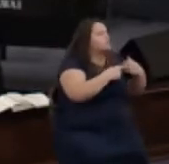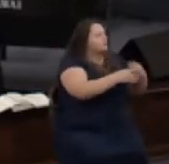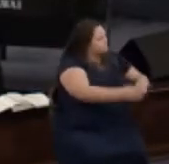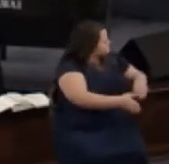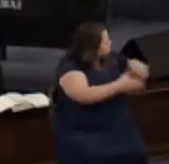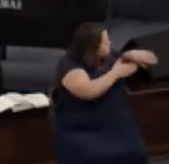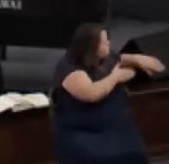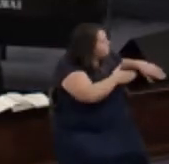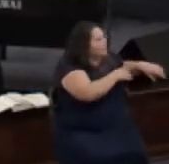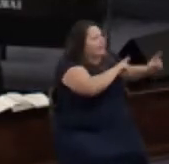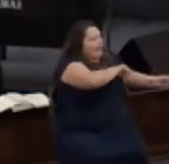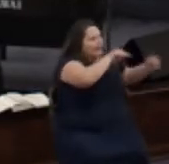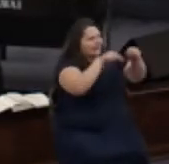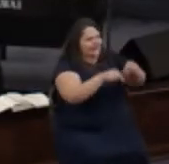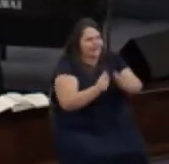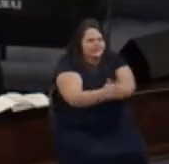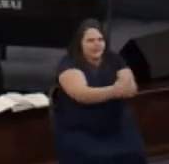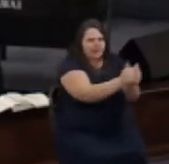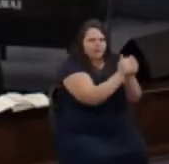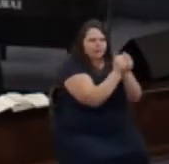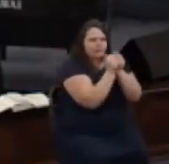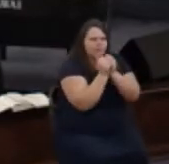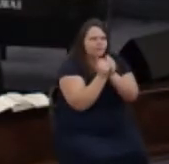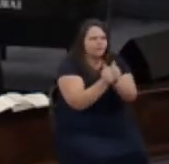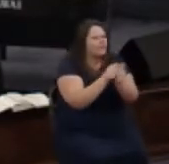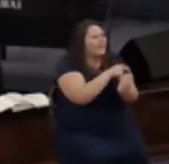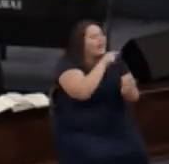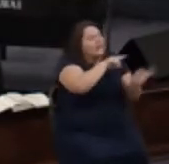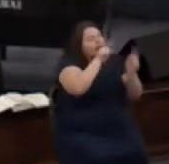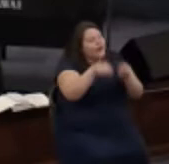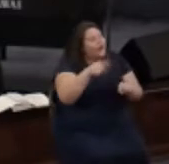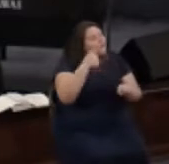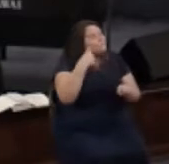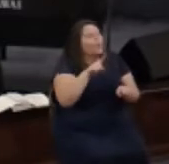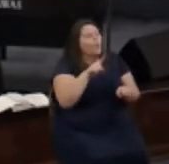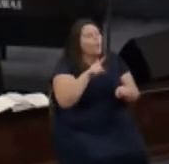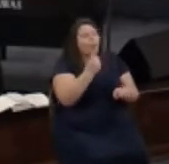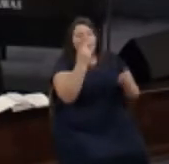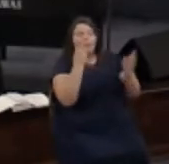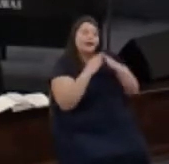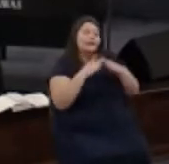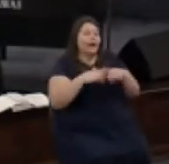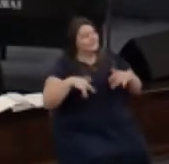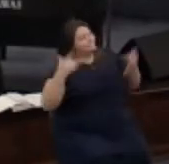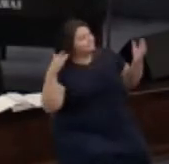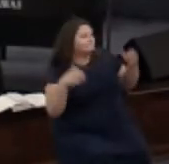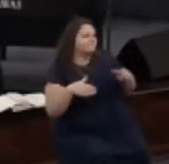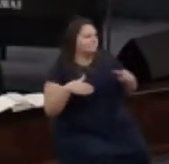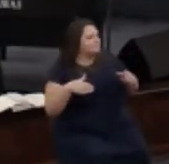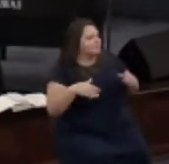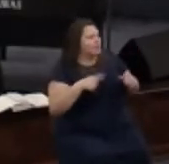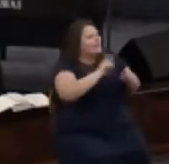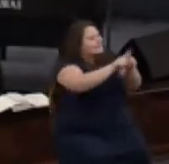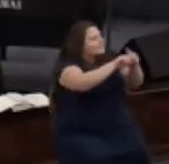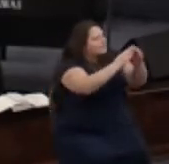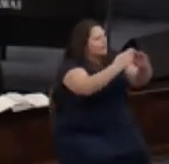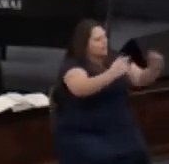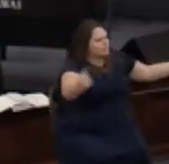they didn't come from just one town and get together they came from all the towns